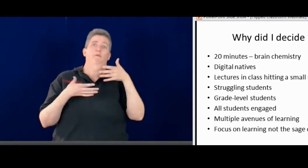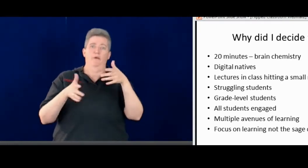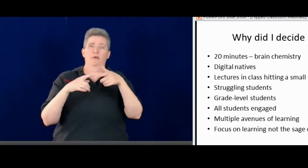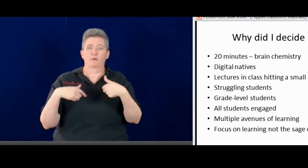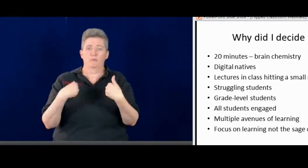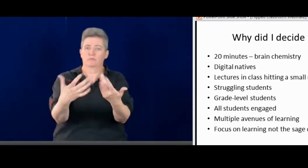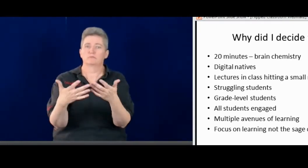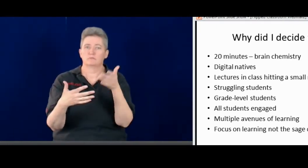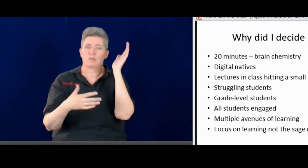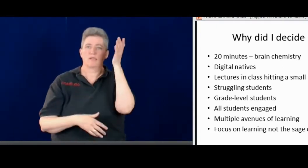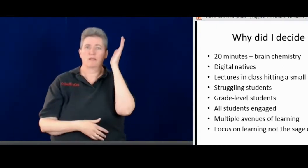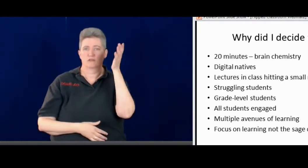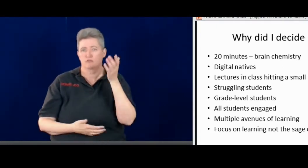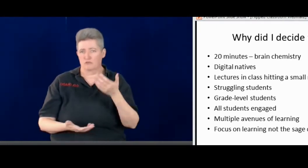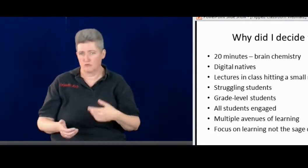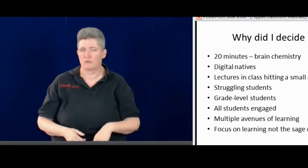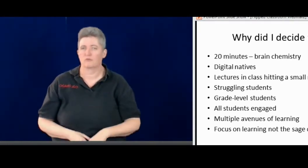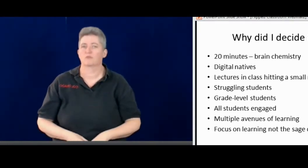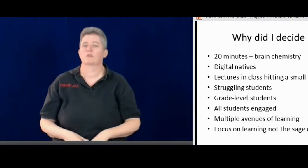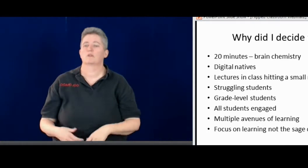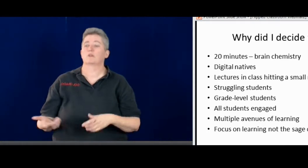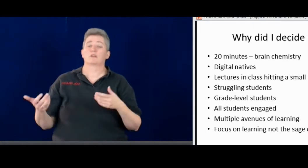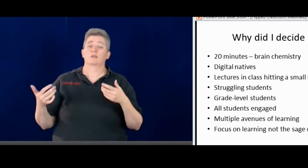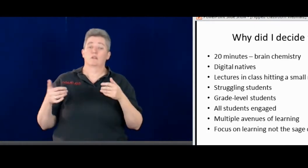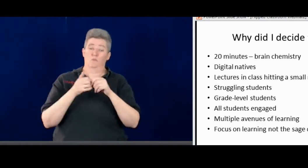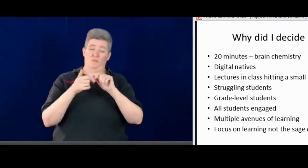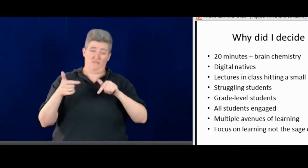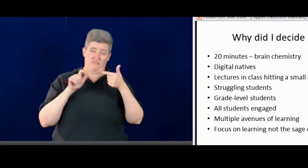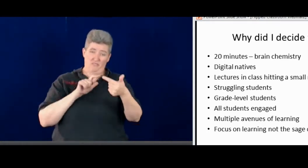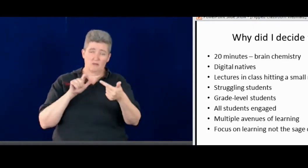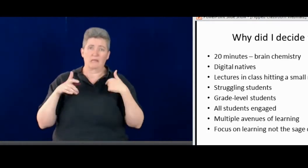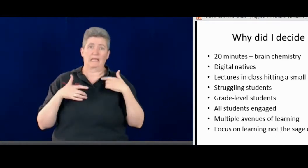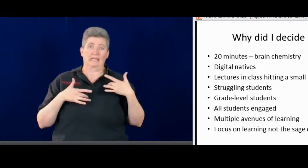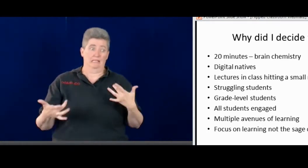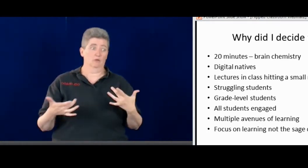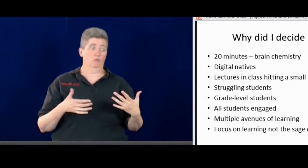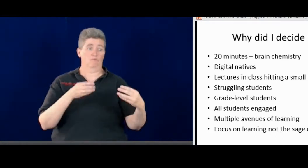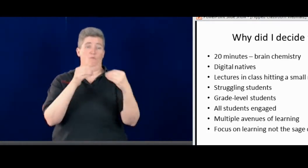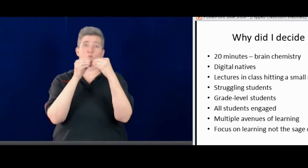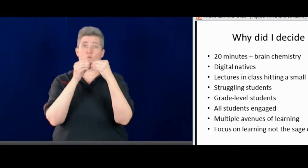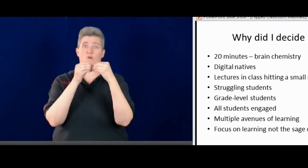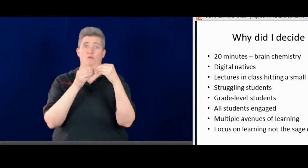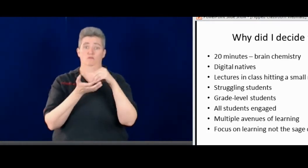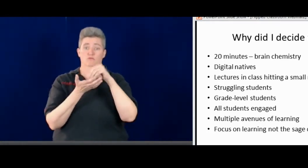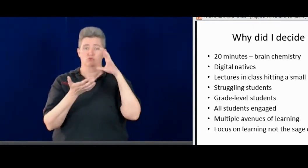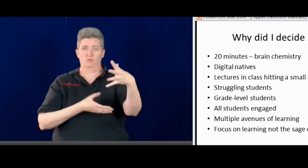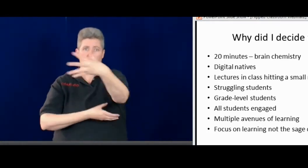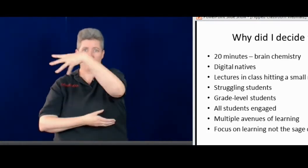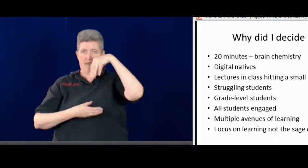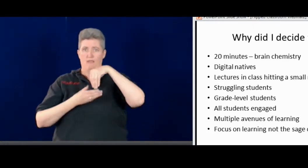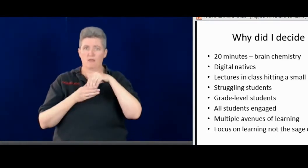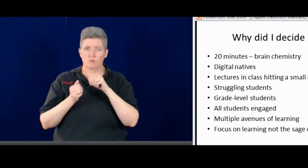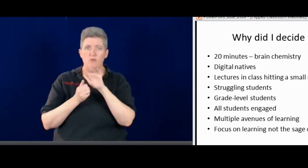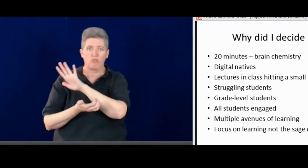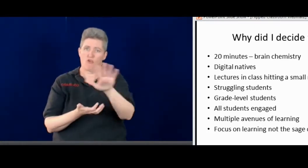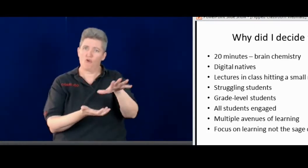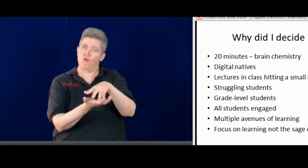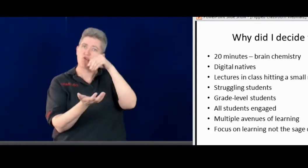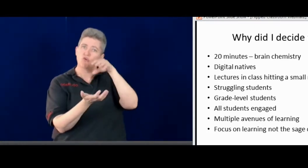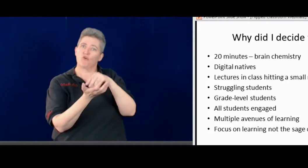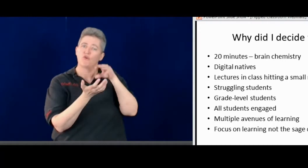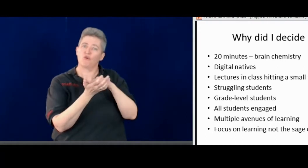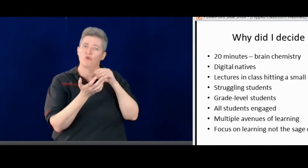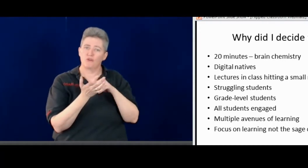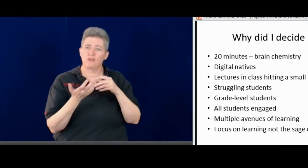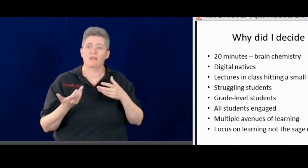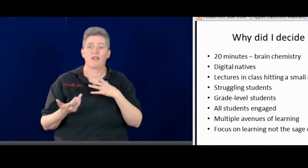So I really needed to find a better way to provide the lecture. With a flipped classroom, now more